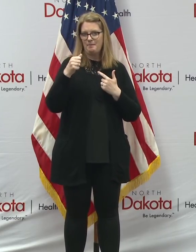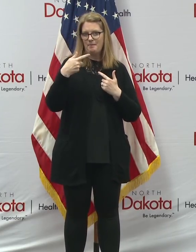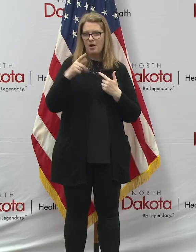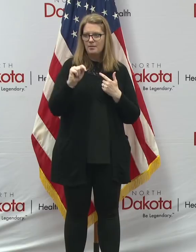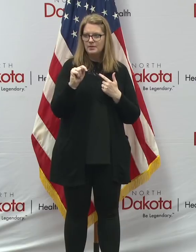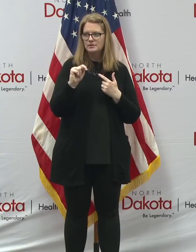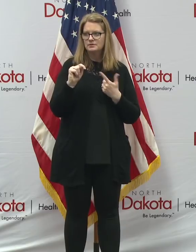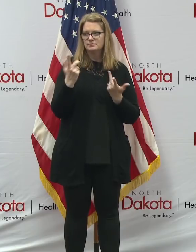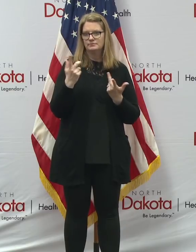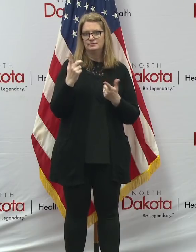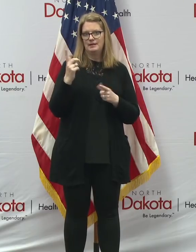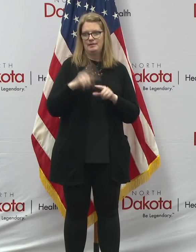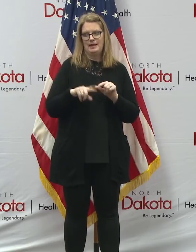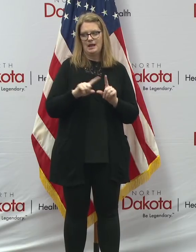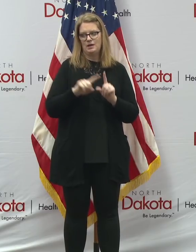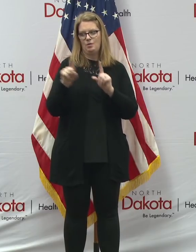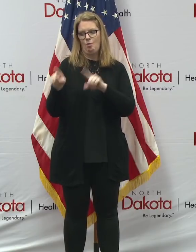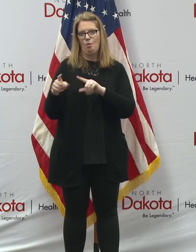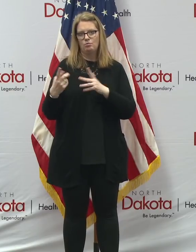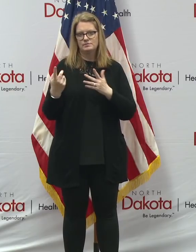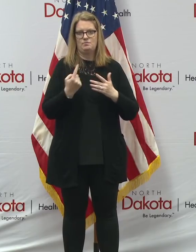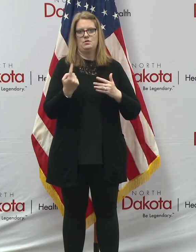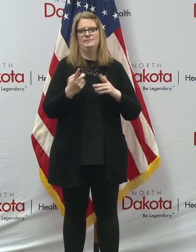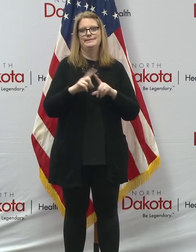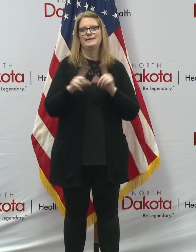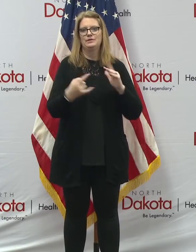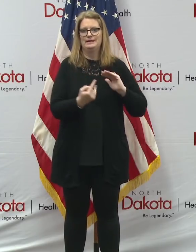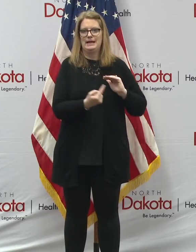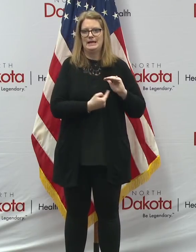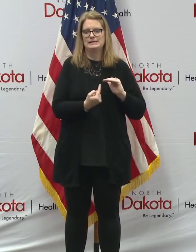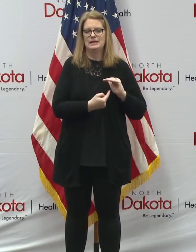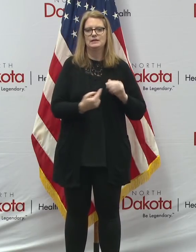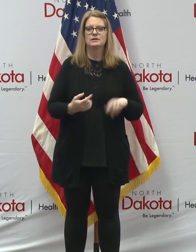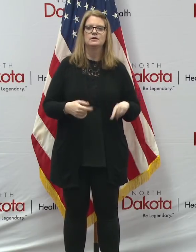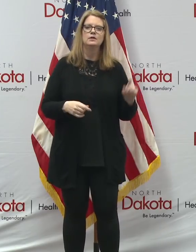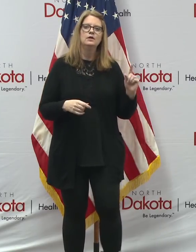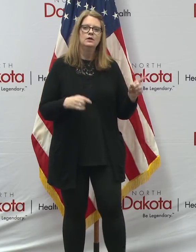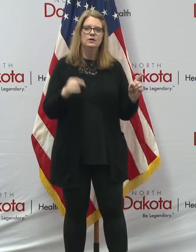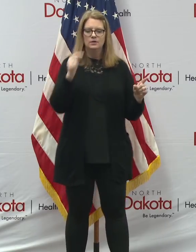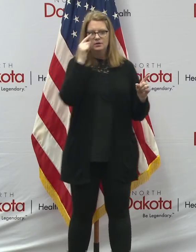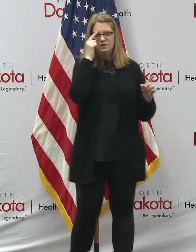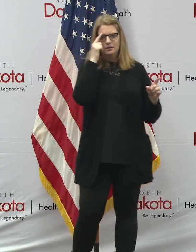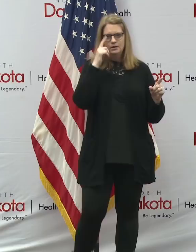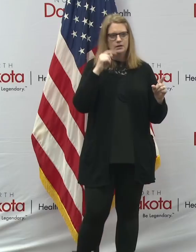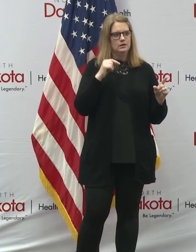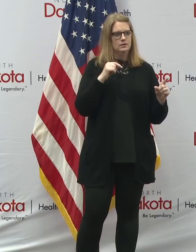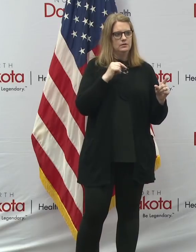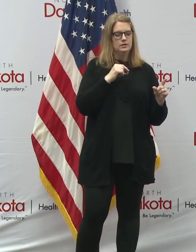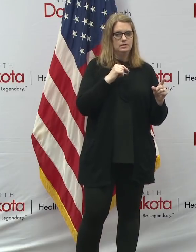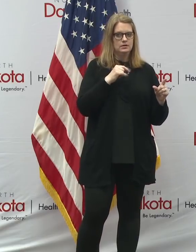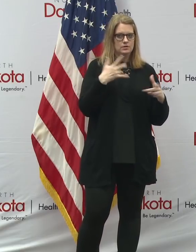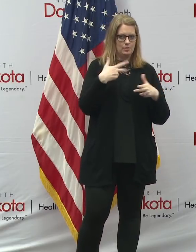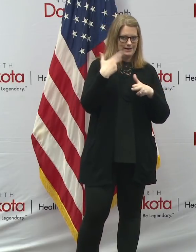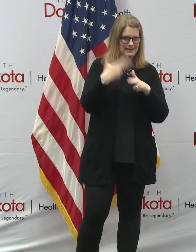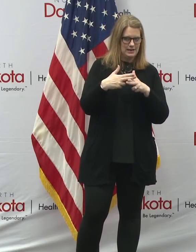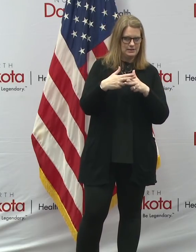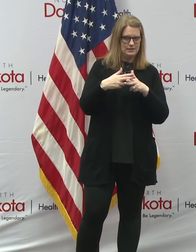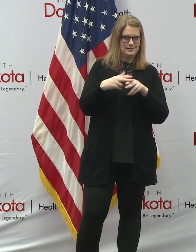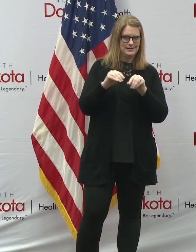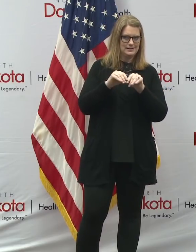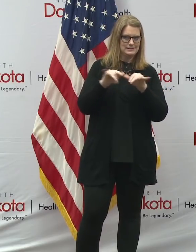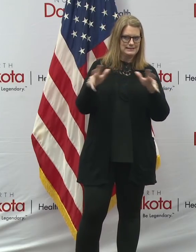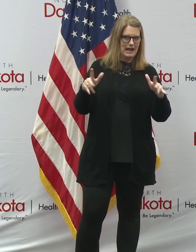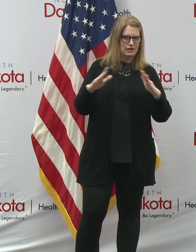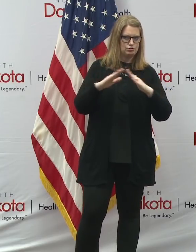nowhere else to go to isolate? Sure. So, as it relates to what we're calling our scattered shelter